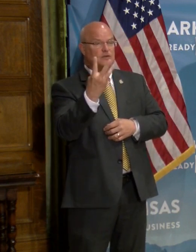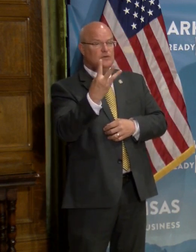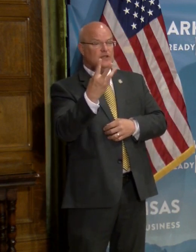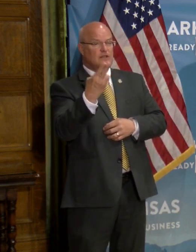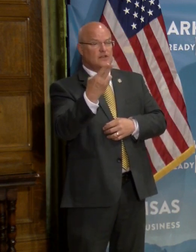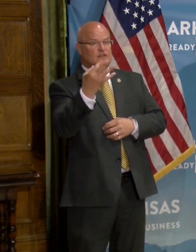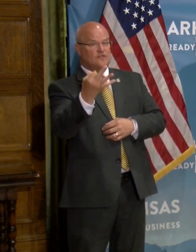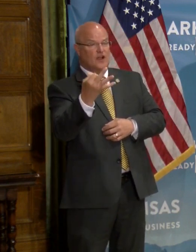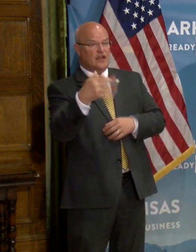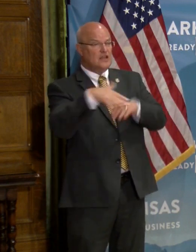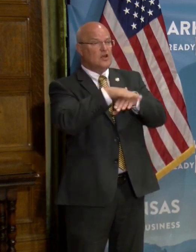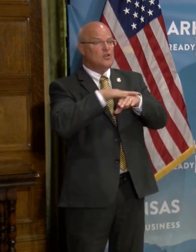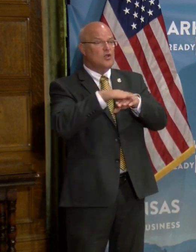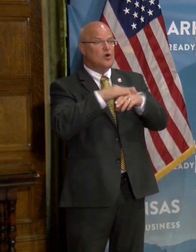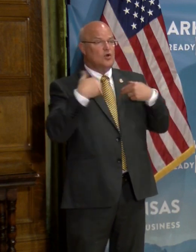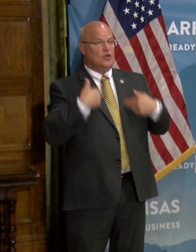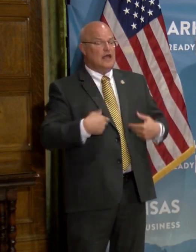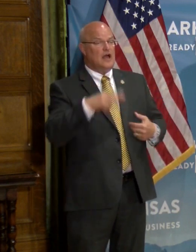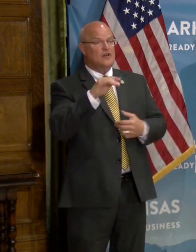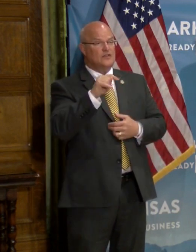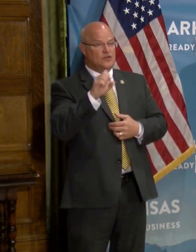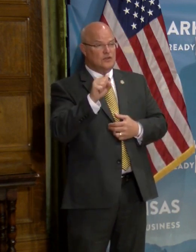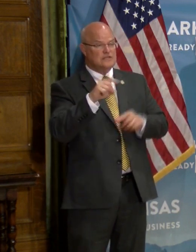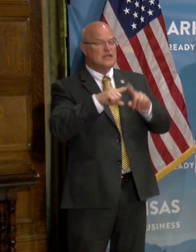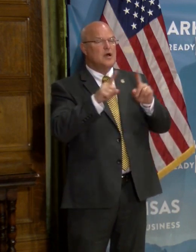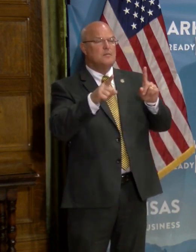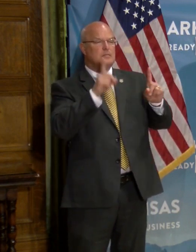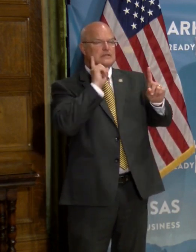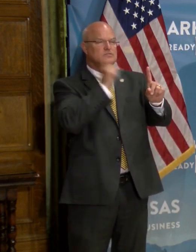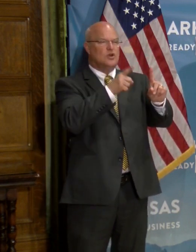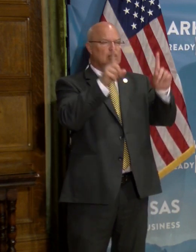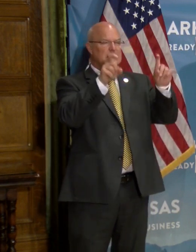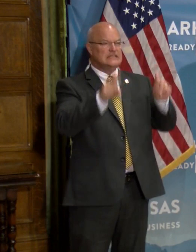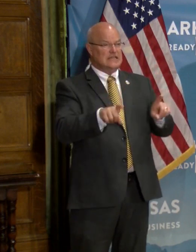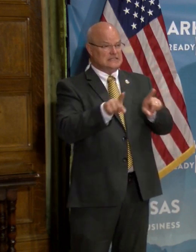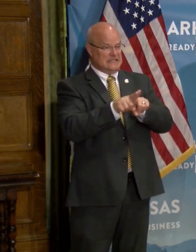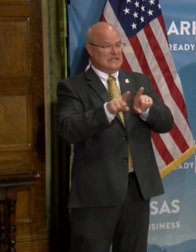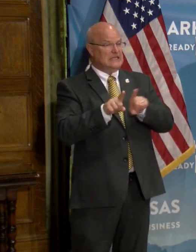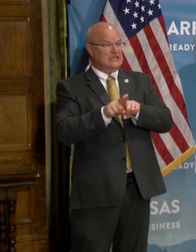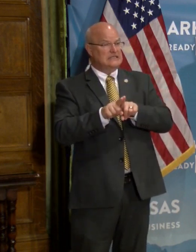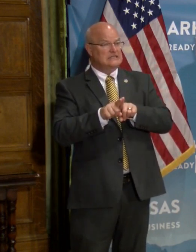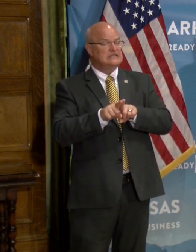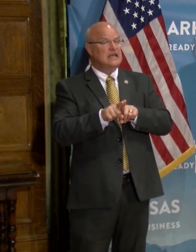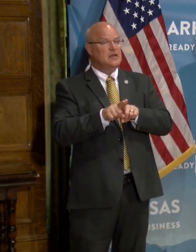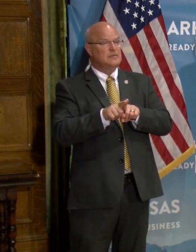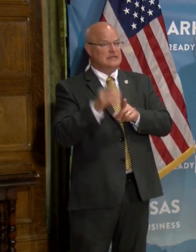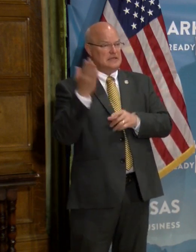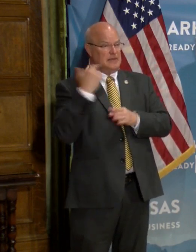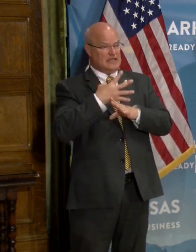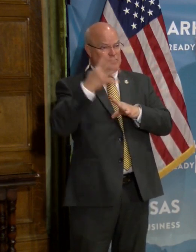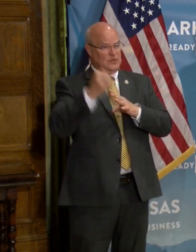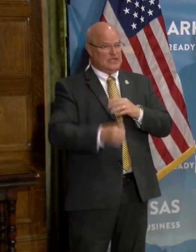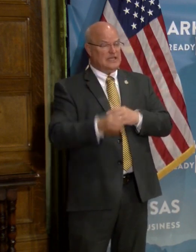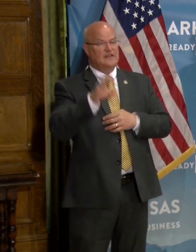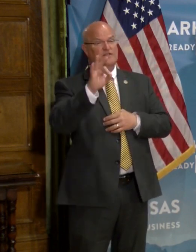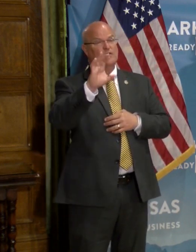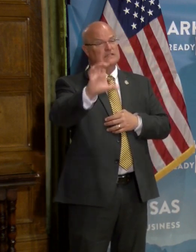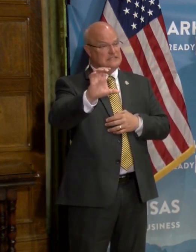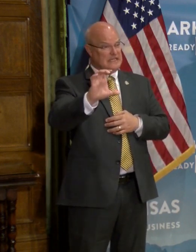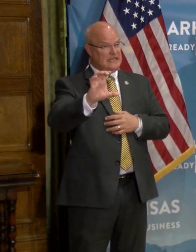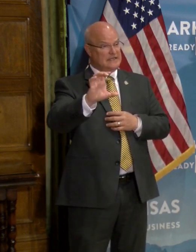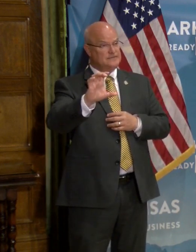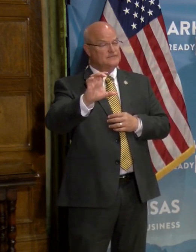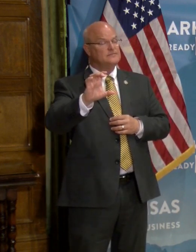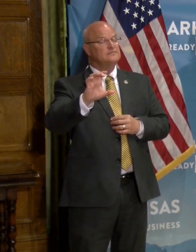units throughout the state, but we'll be doing targeted testing, uh, like we did, um, this past weekend in Forest City,